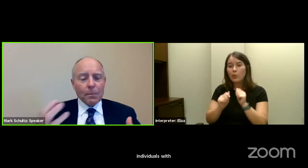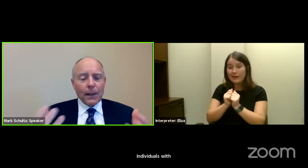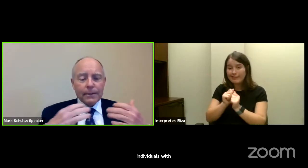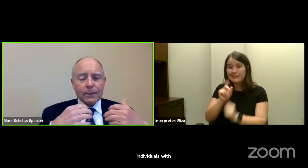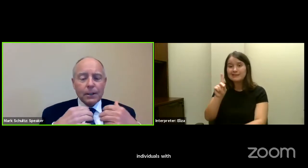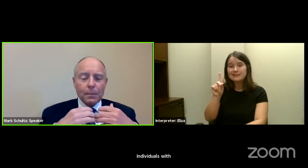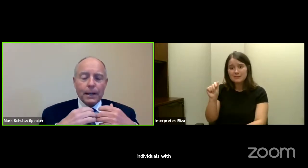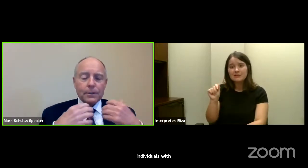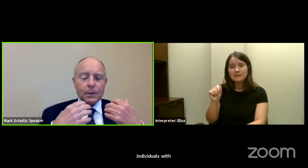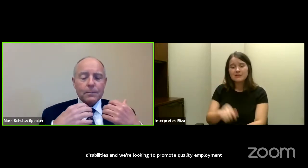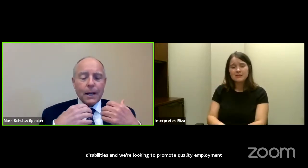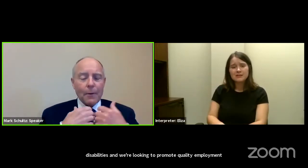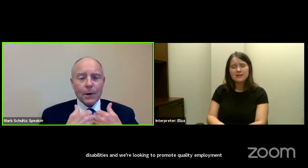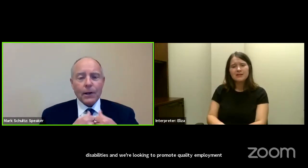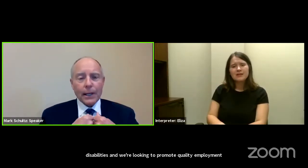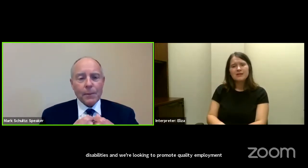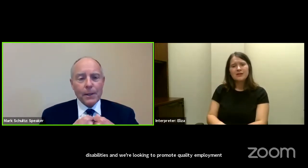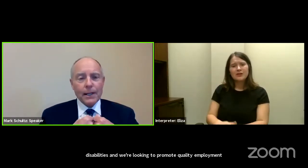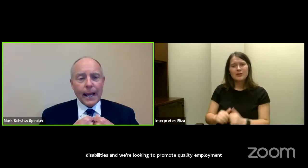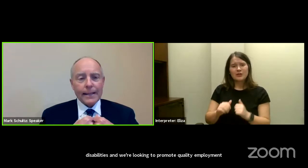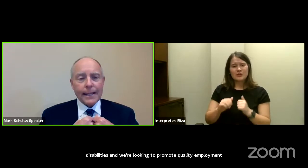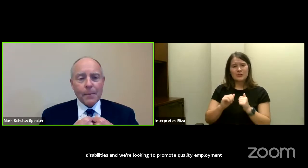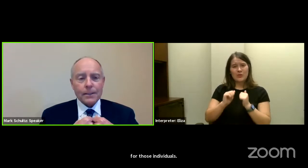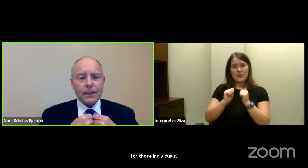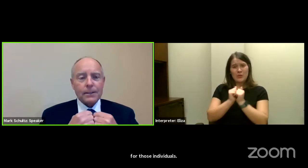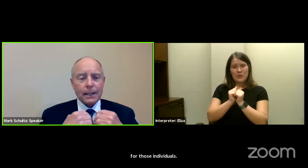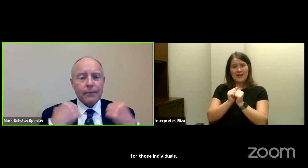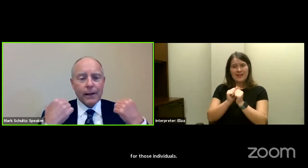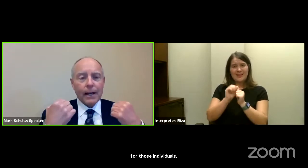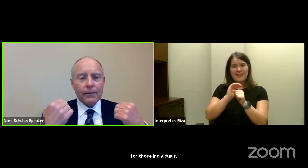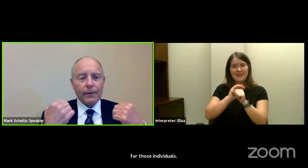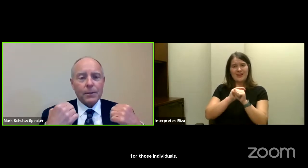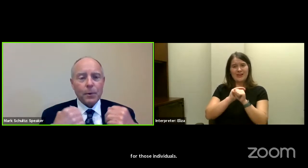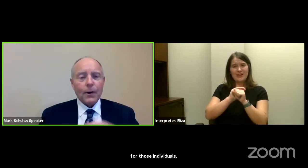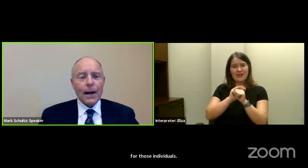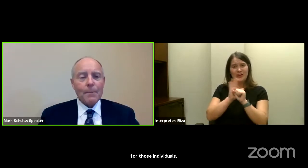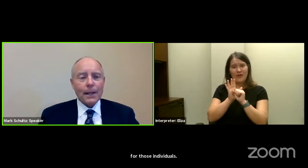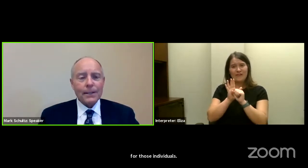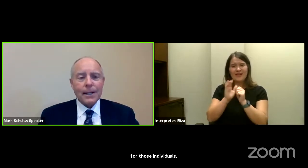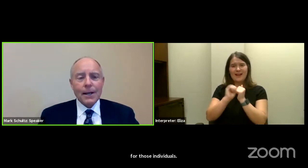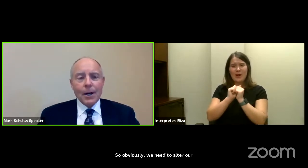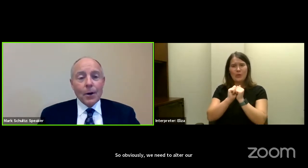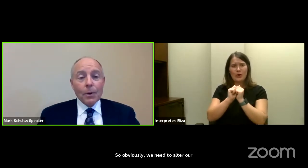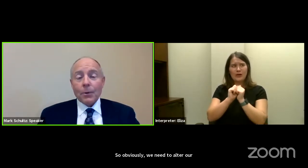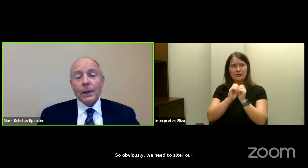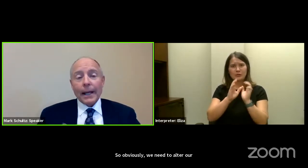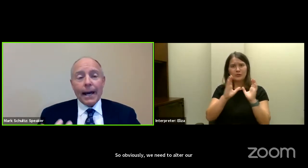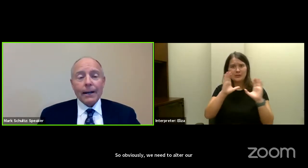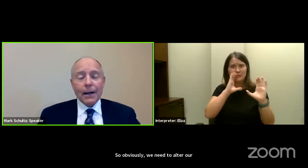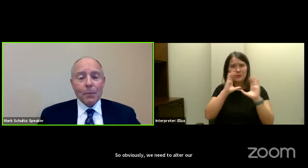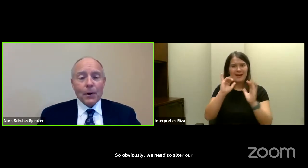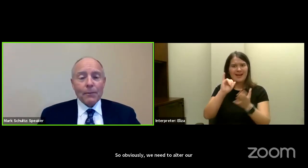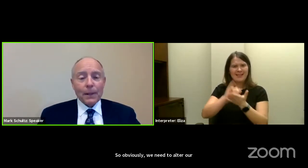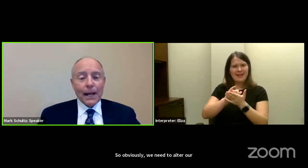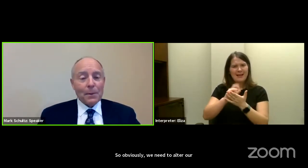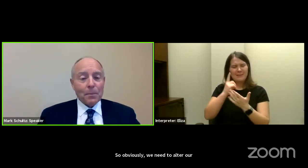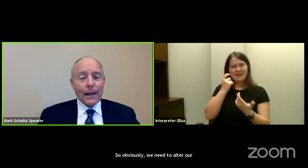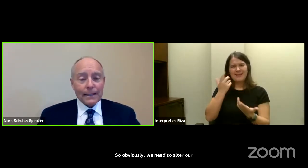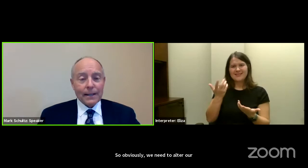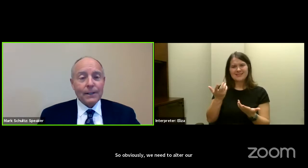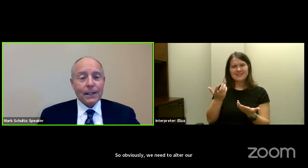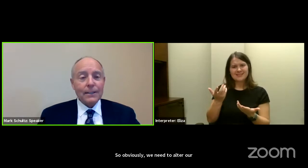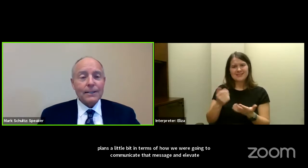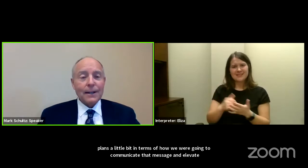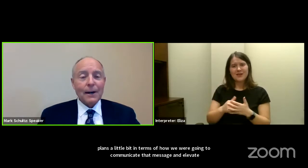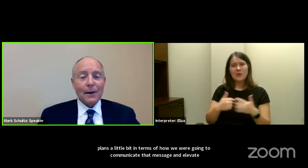to alter our plans a little bit in terms of how we were going to communicate that message and elevate the program, because we really had a number of planned